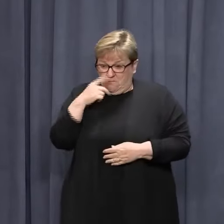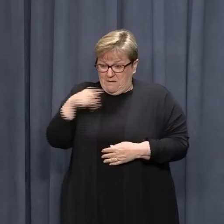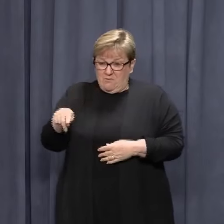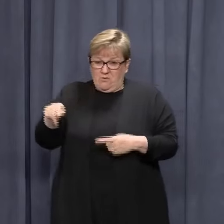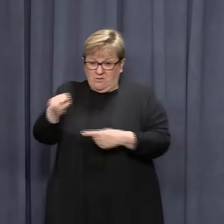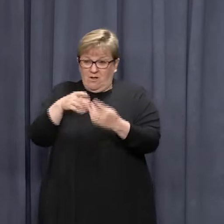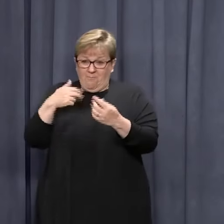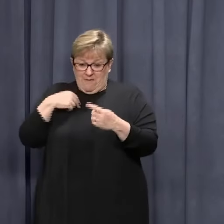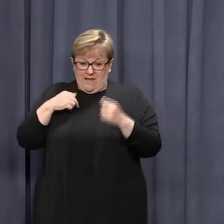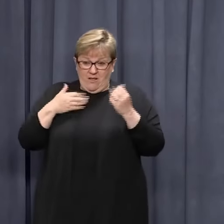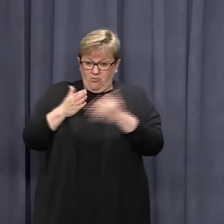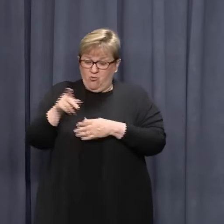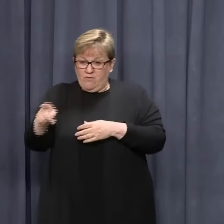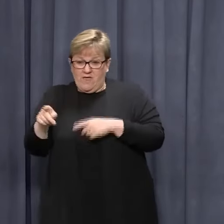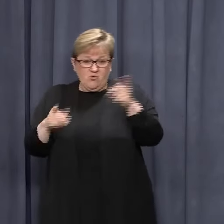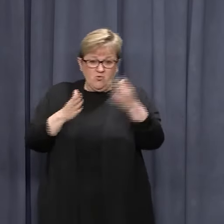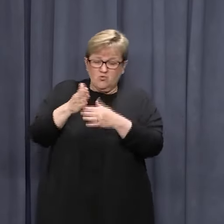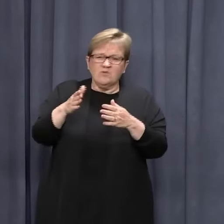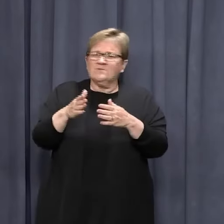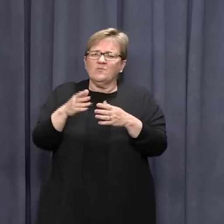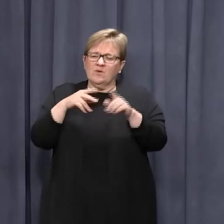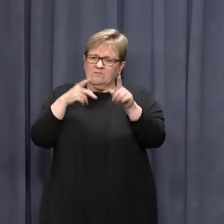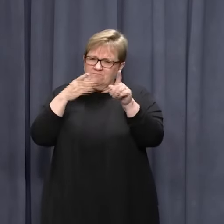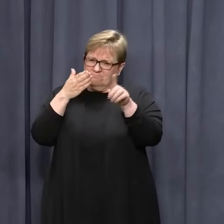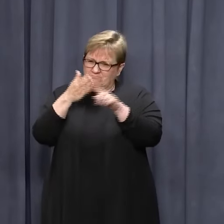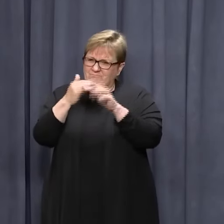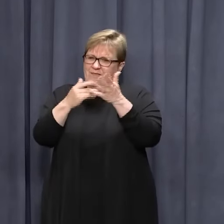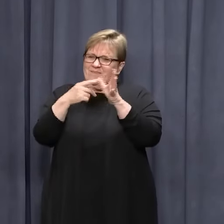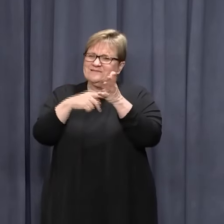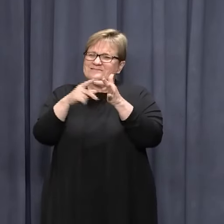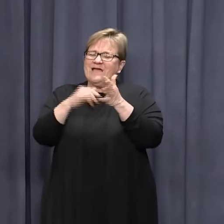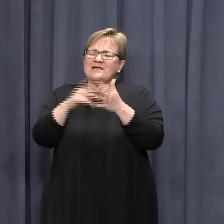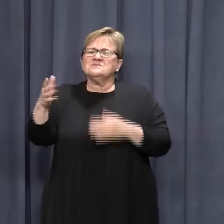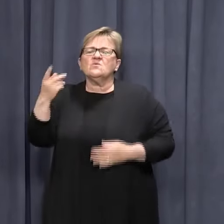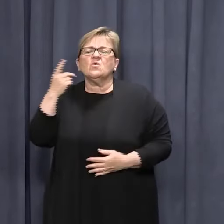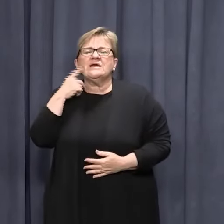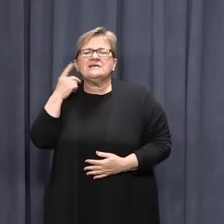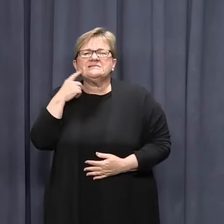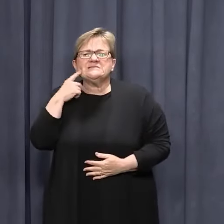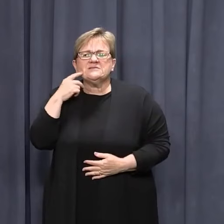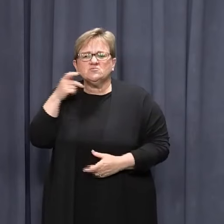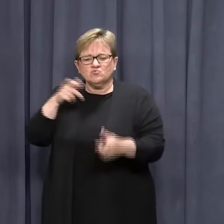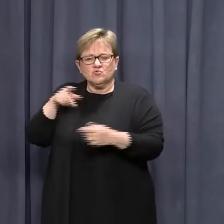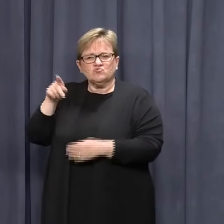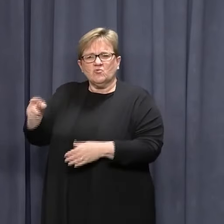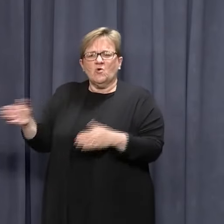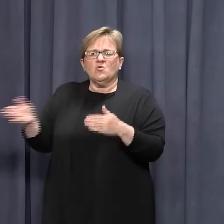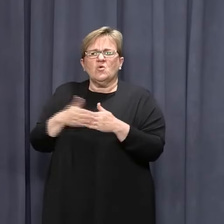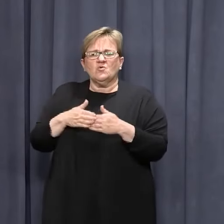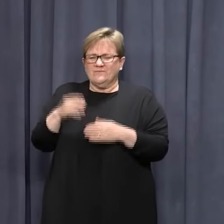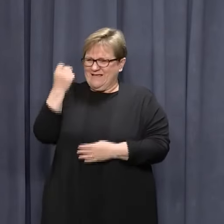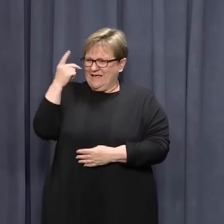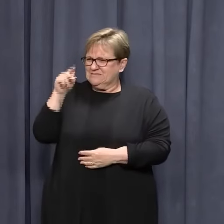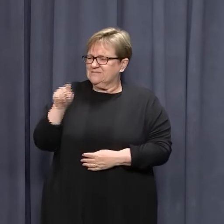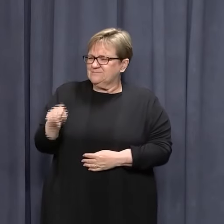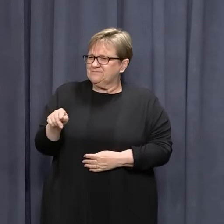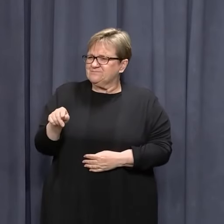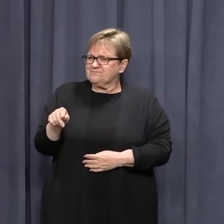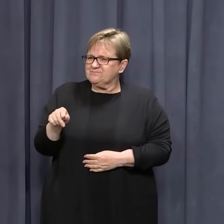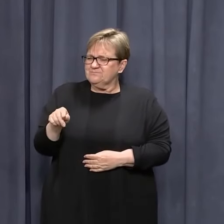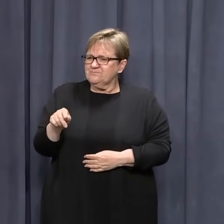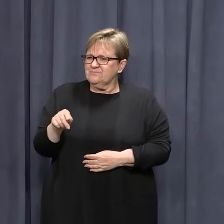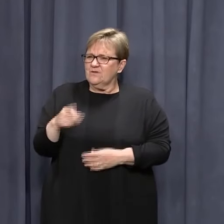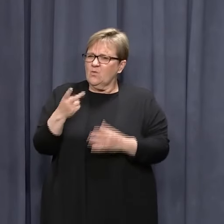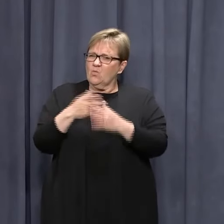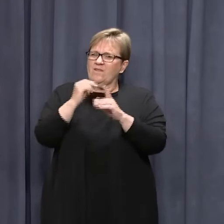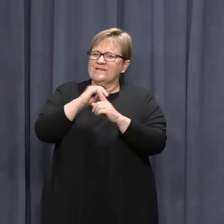through a certain postcode. So we've dealt more with states because we always thought that was an easier way and a more understandable way to deal with